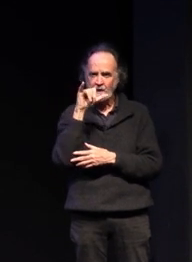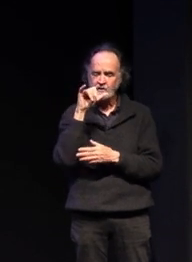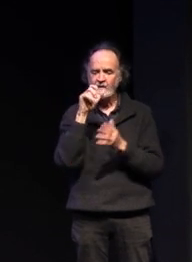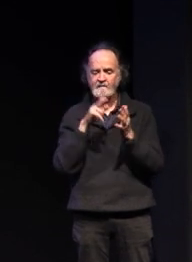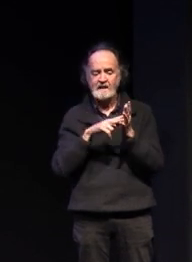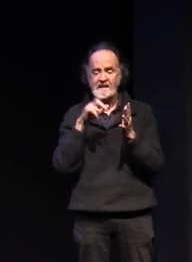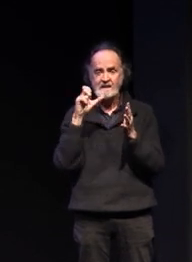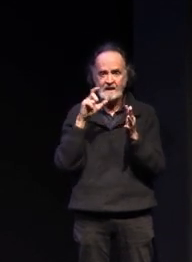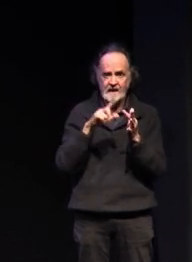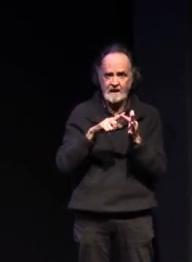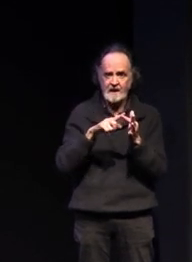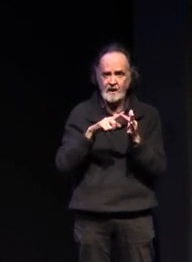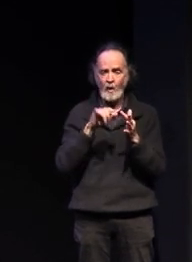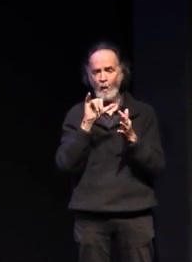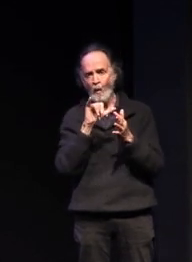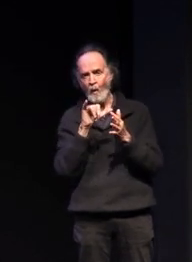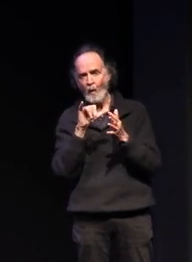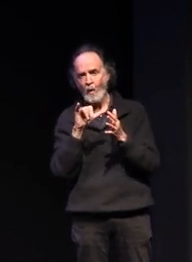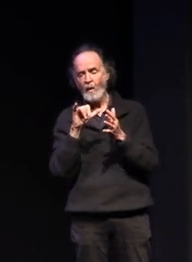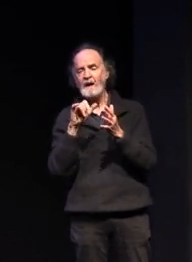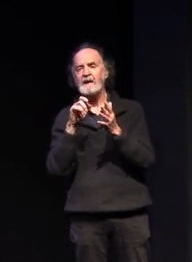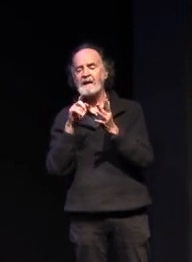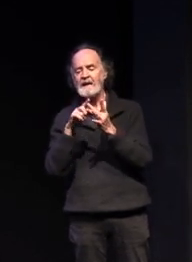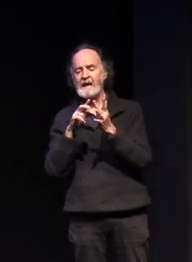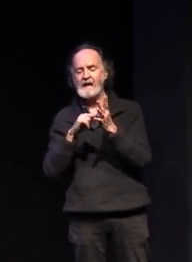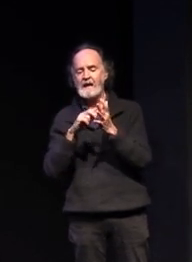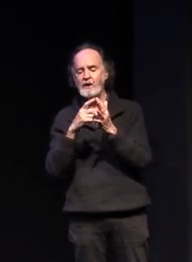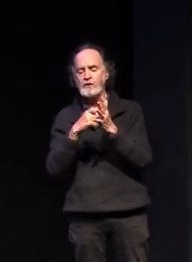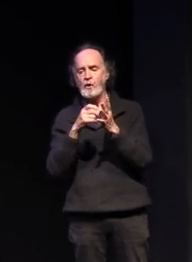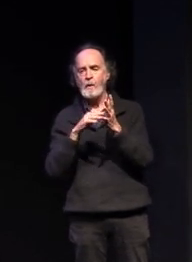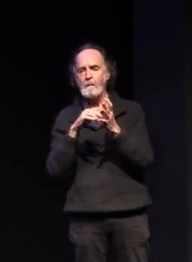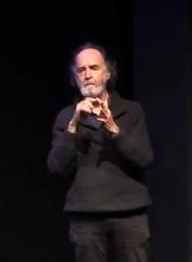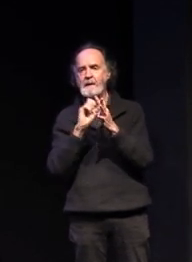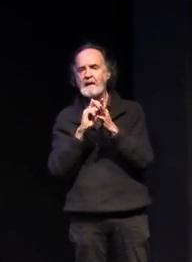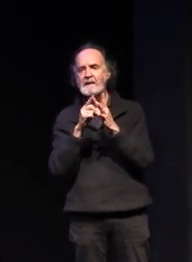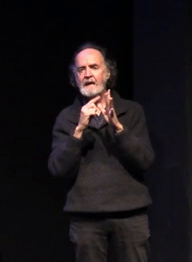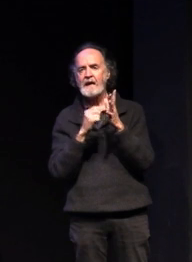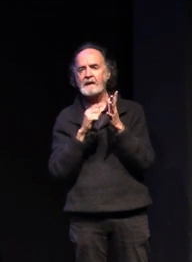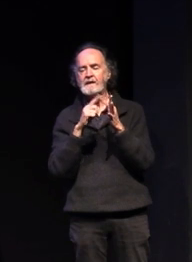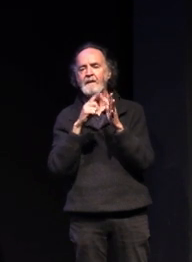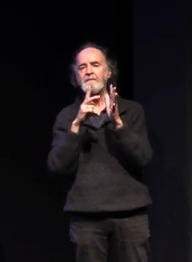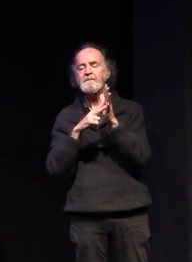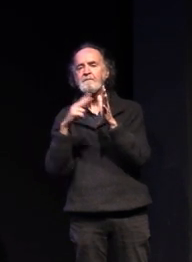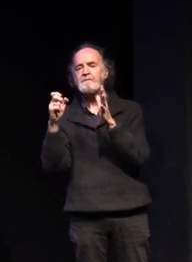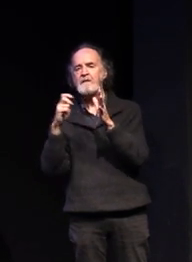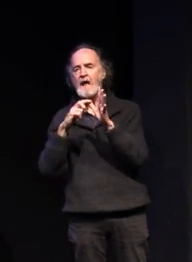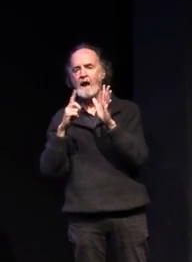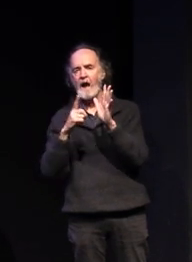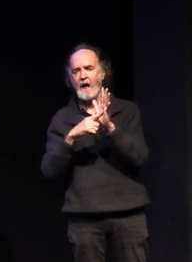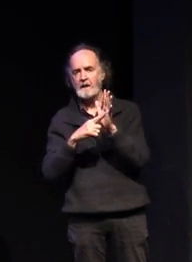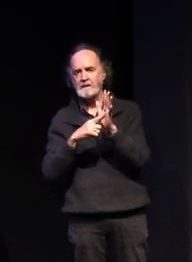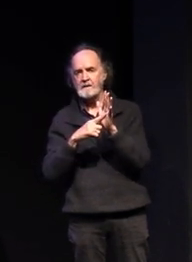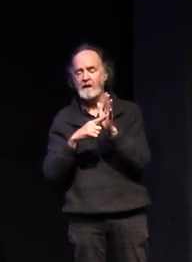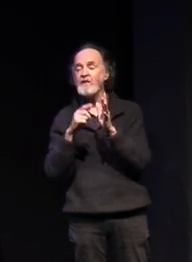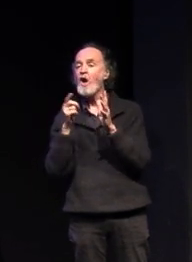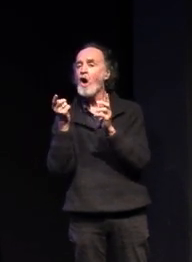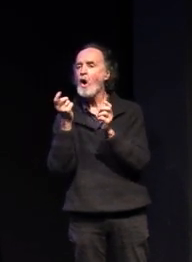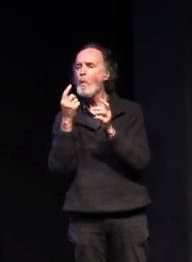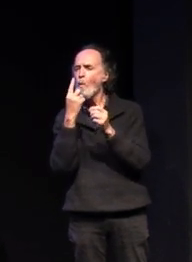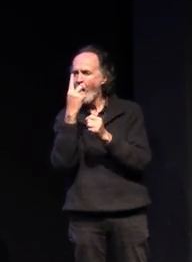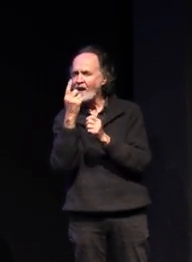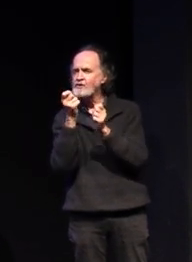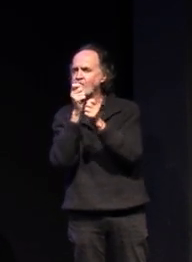or whether you begin an intermediate vcal program with us the only slight change on that vcal pathway